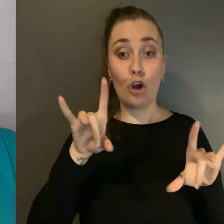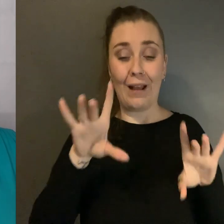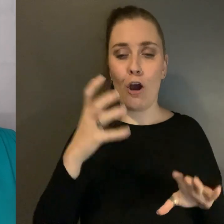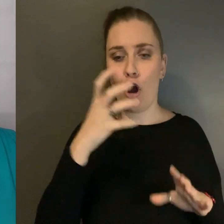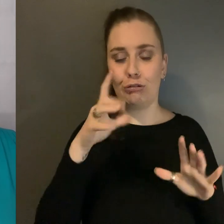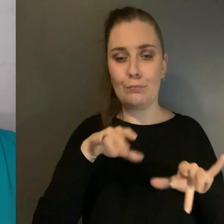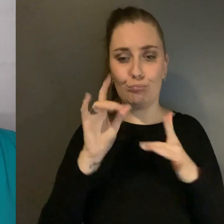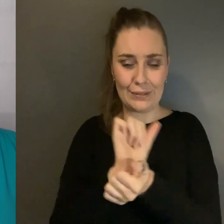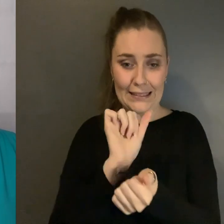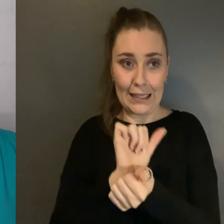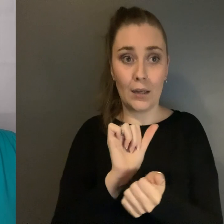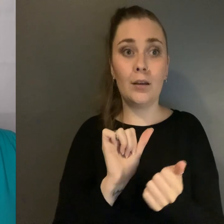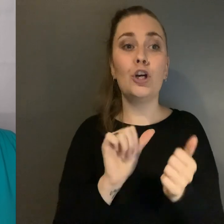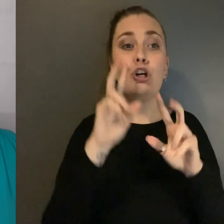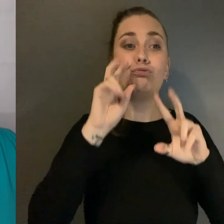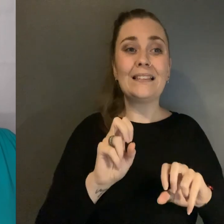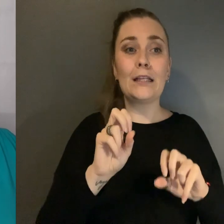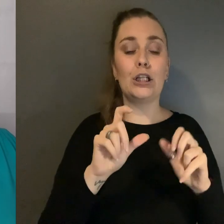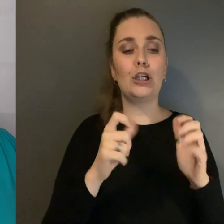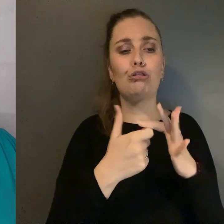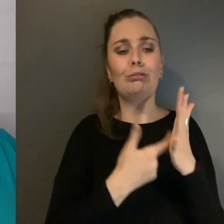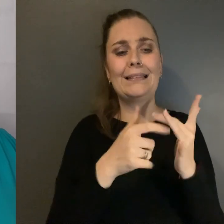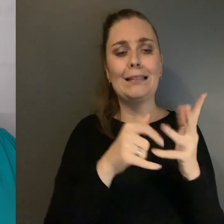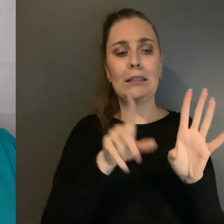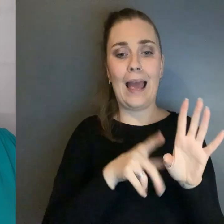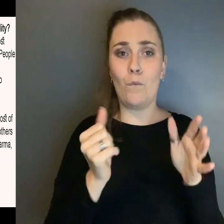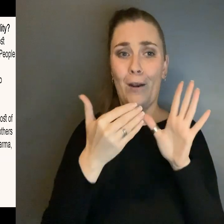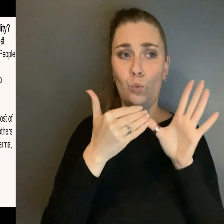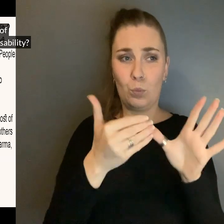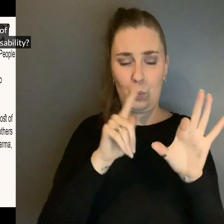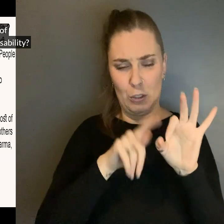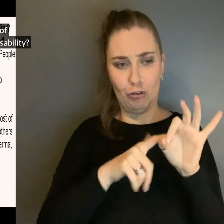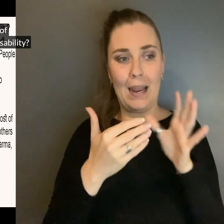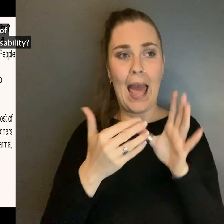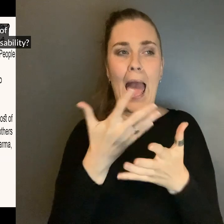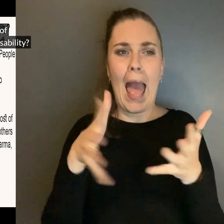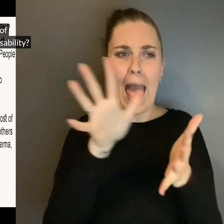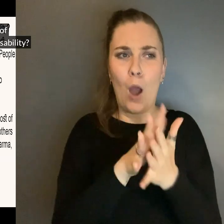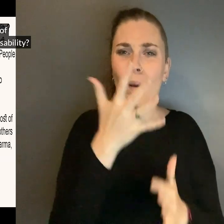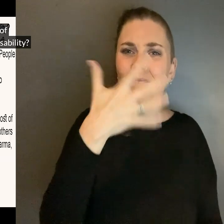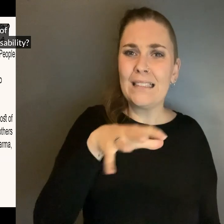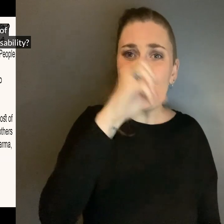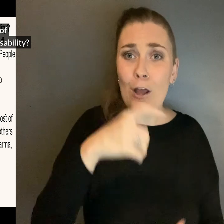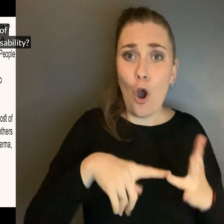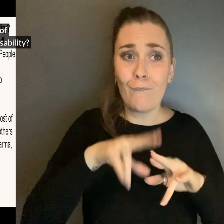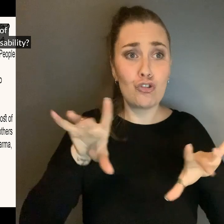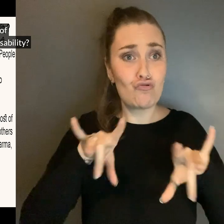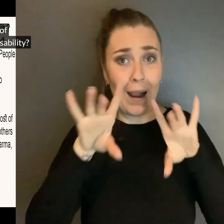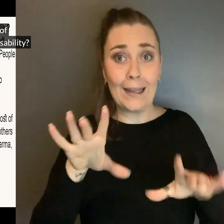Researcher Kriti Sharma responds to the question How is it that 50% of Australia's prison